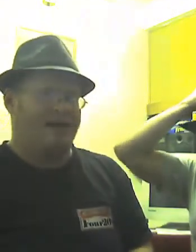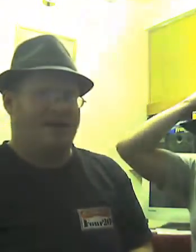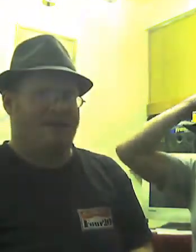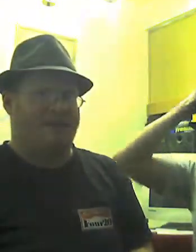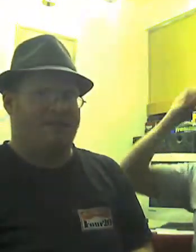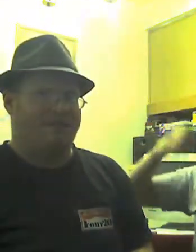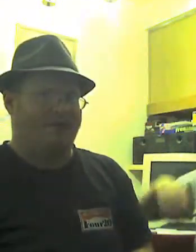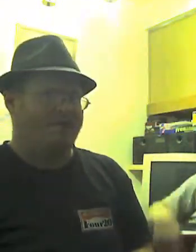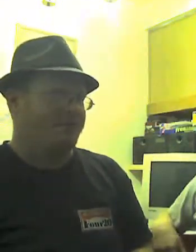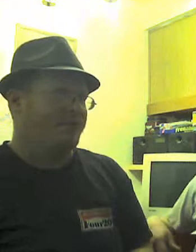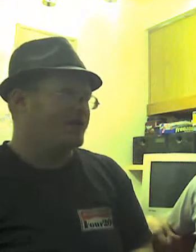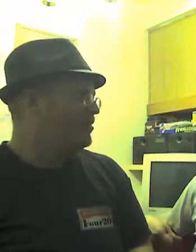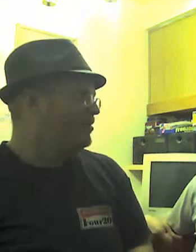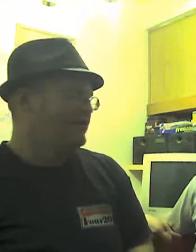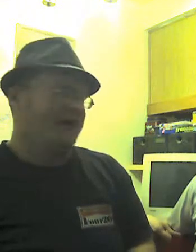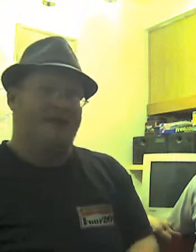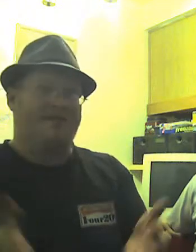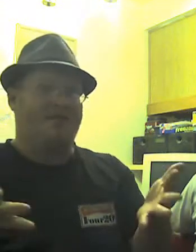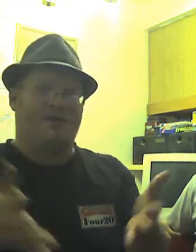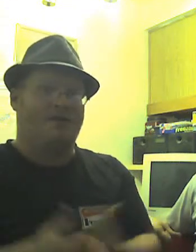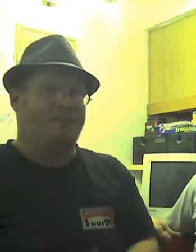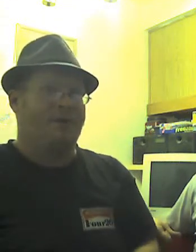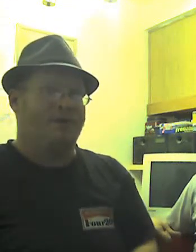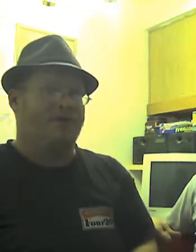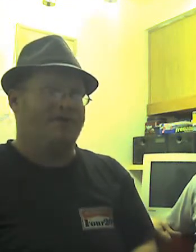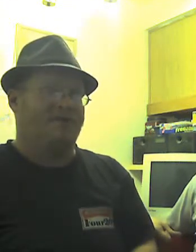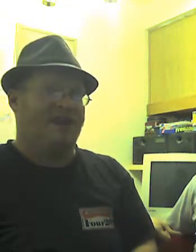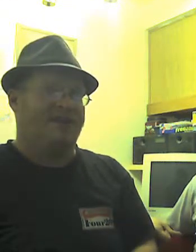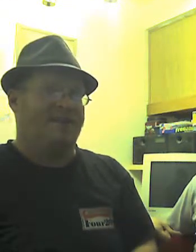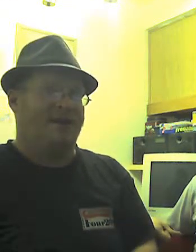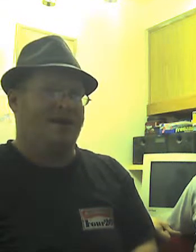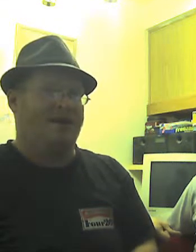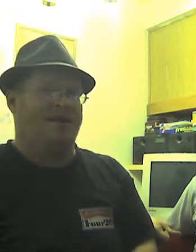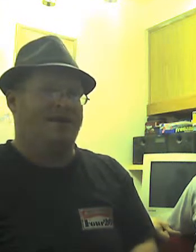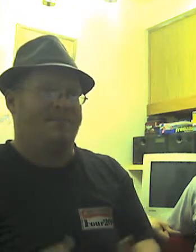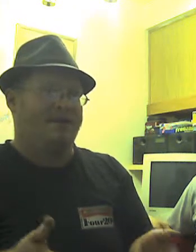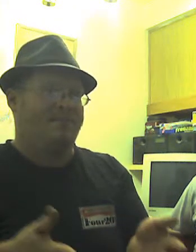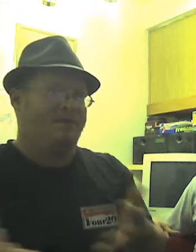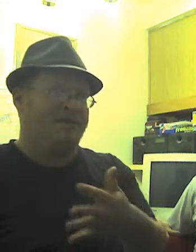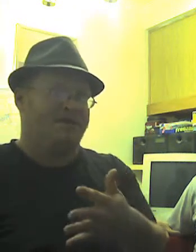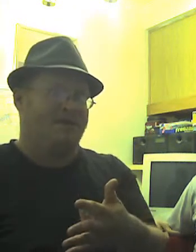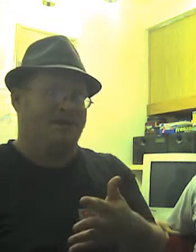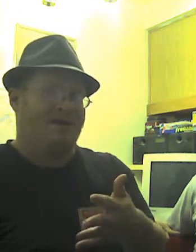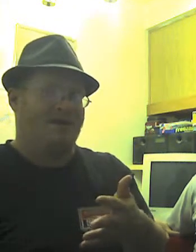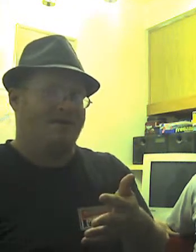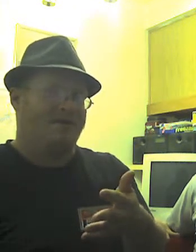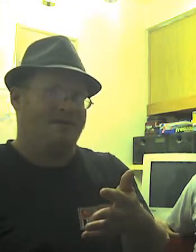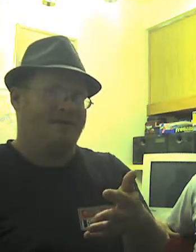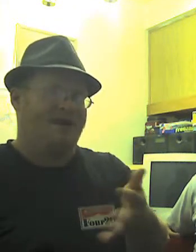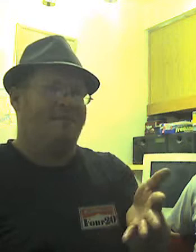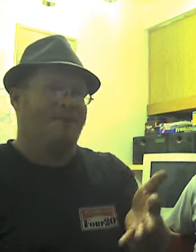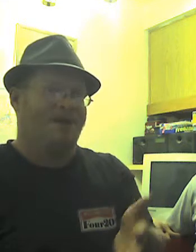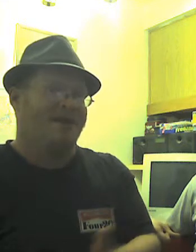yeah, you'd have to play as a boy. I guess you could give the boy a girl's name, and it could be a boy, a tomboy,